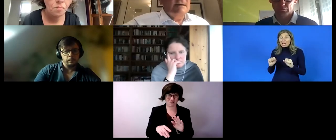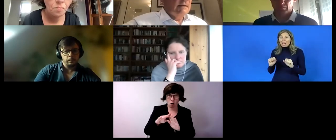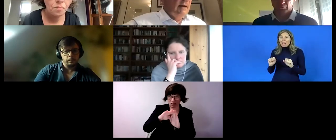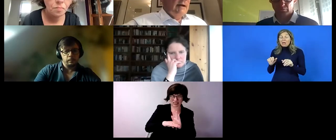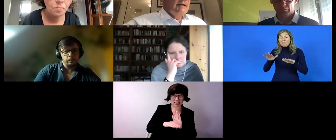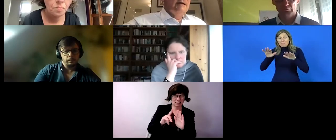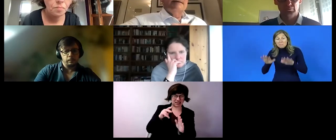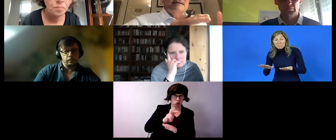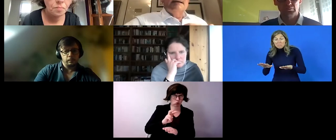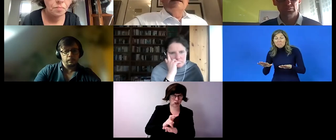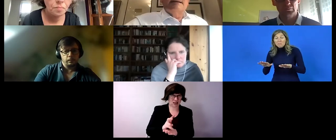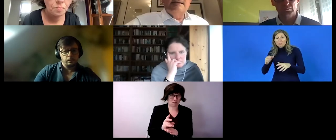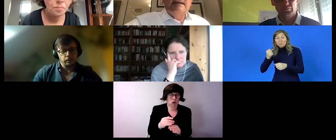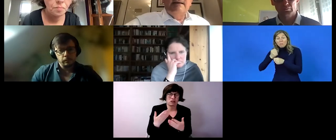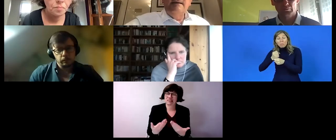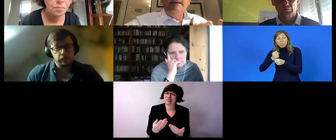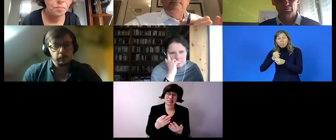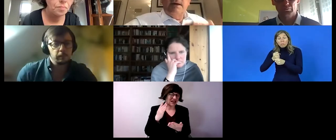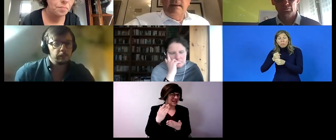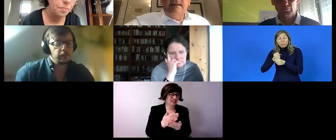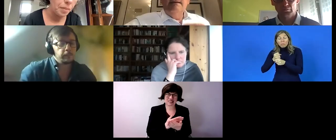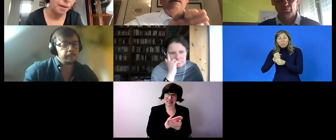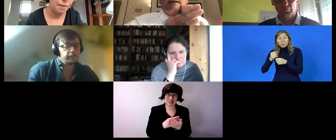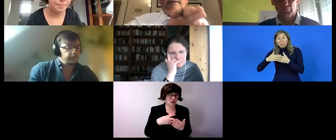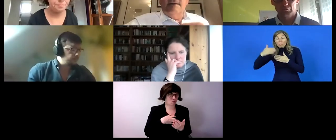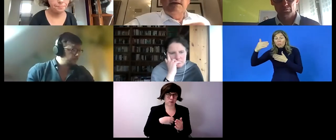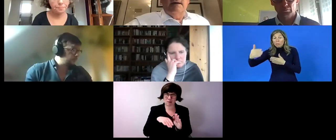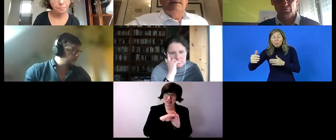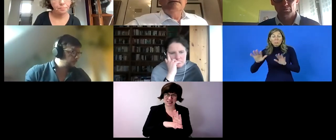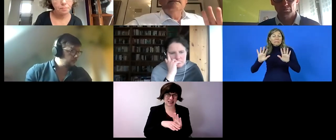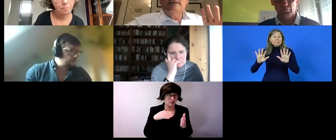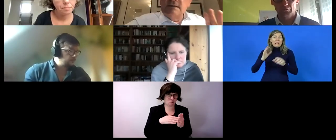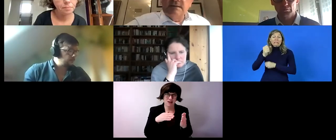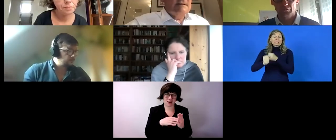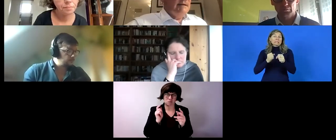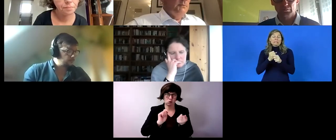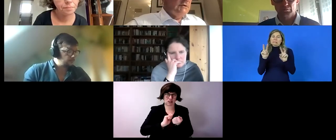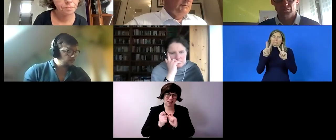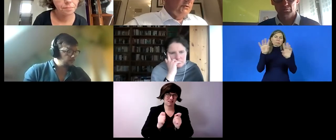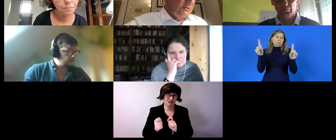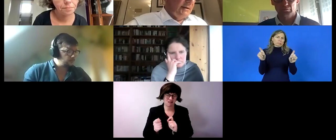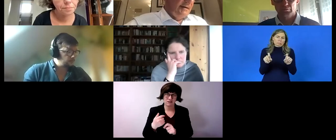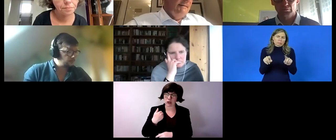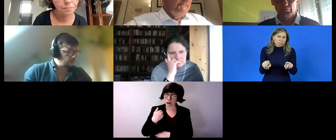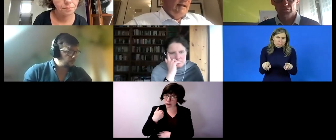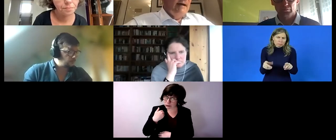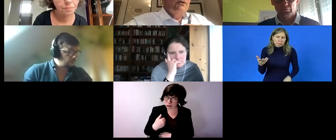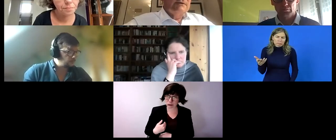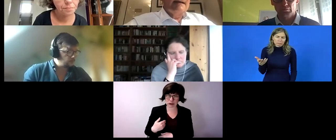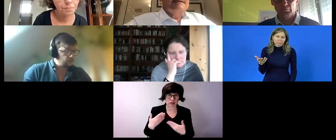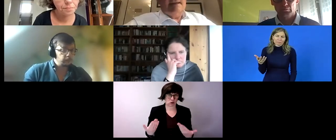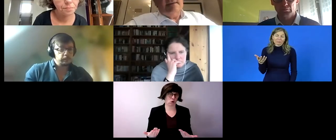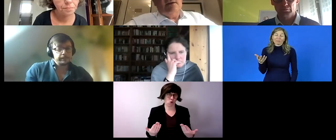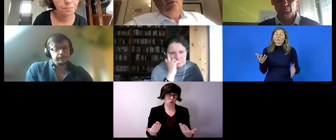employment and they would not even be accepted by the employment